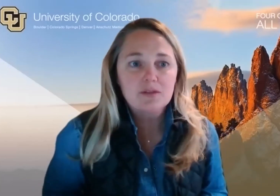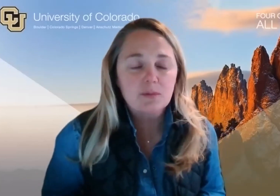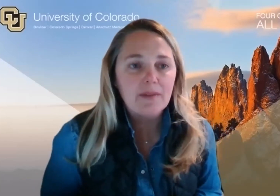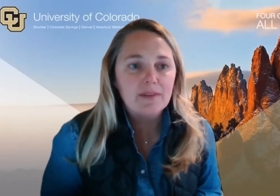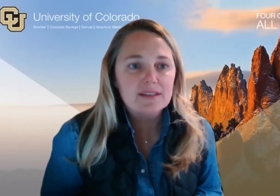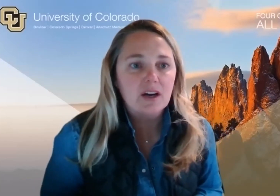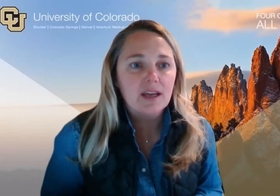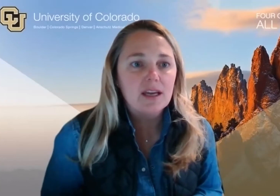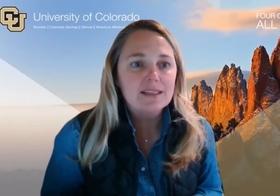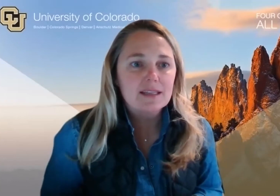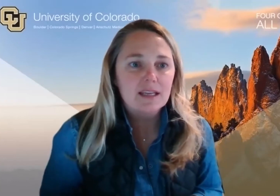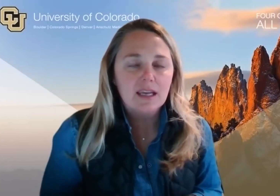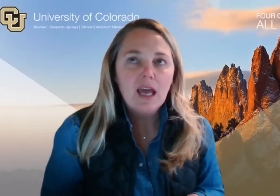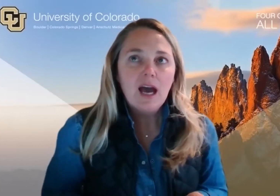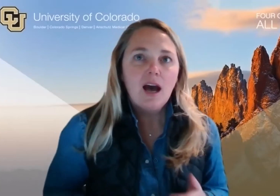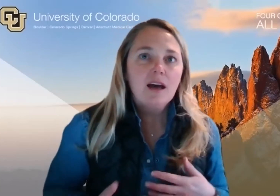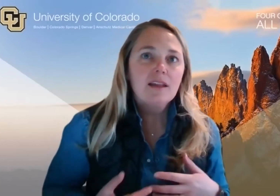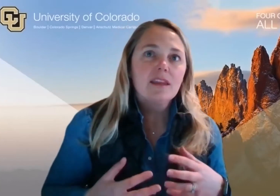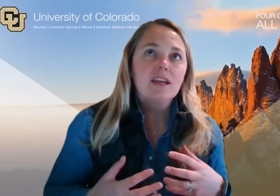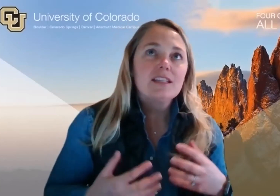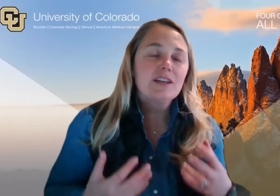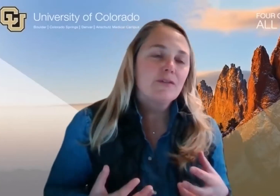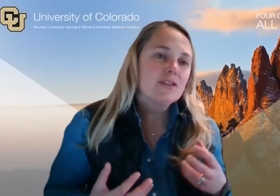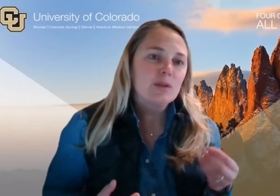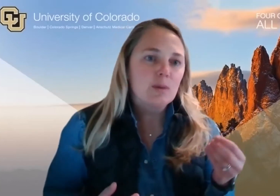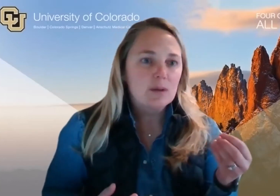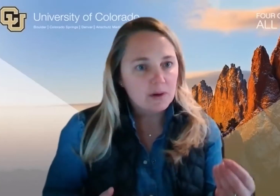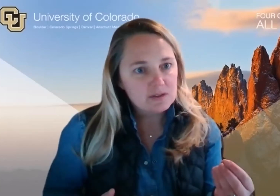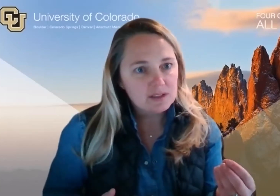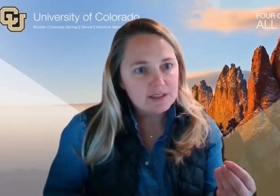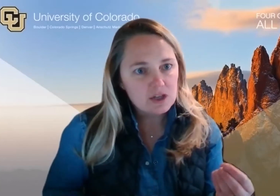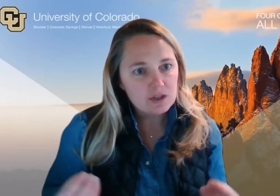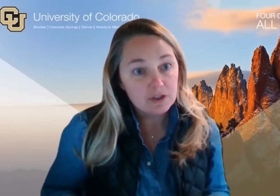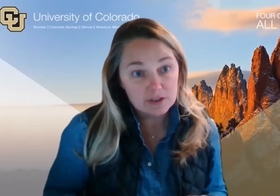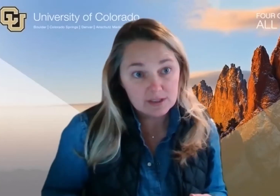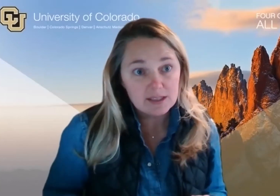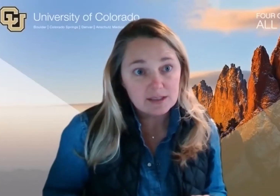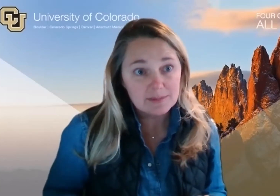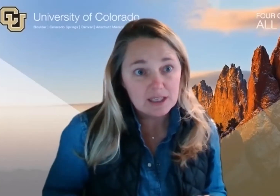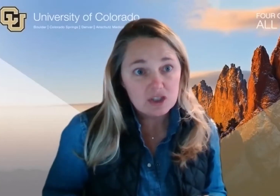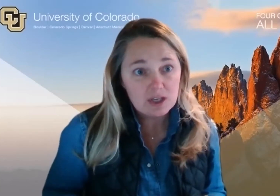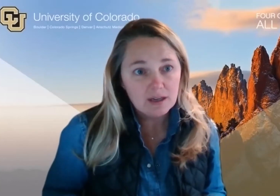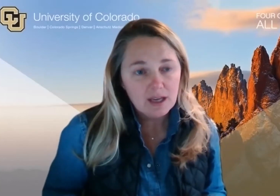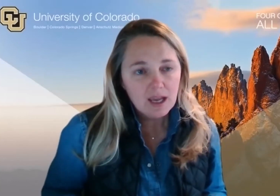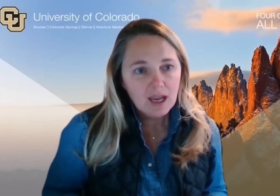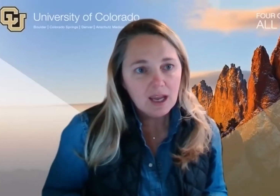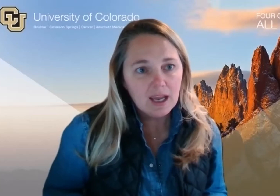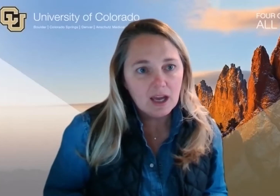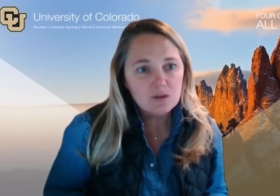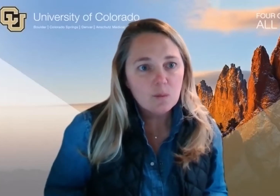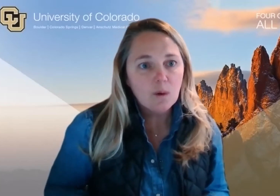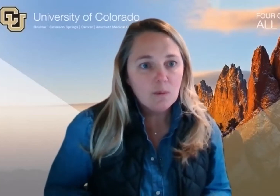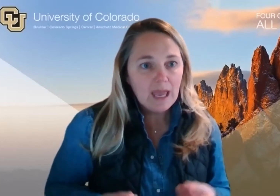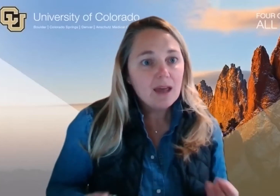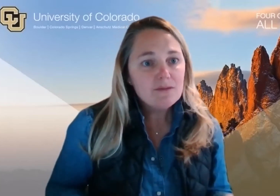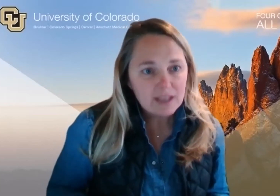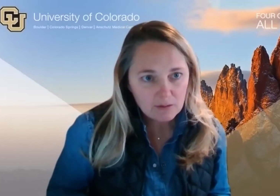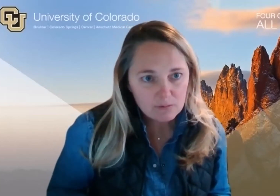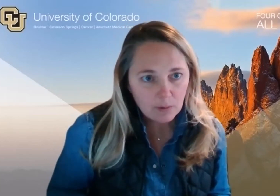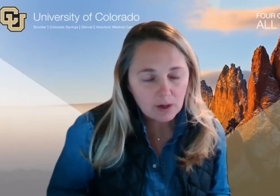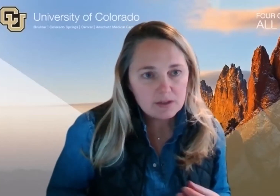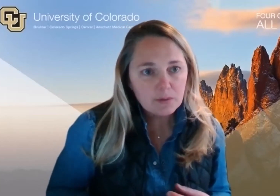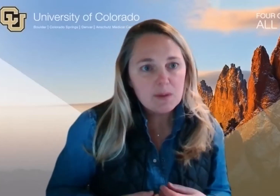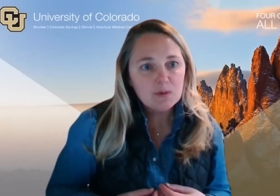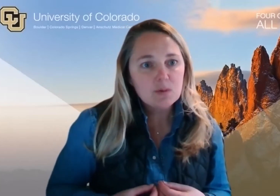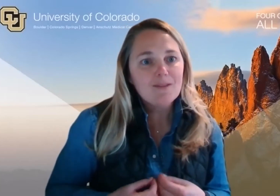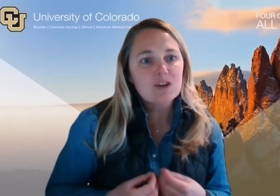folks around this area is the difference between personalization versus customization. And what we advocate